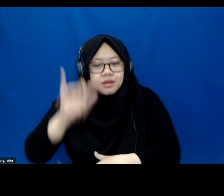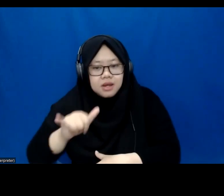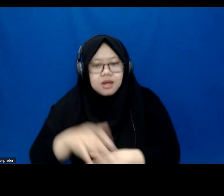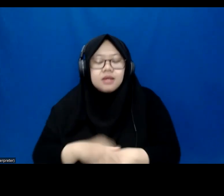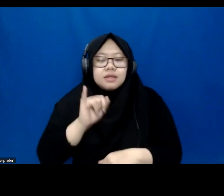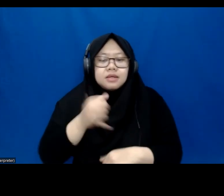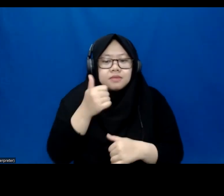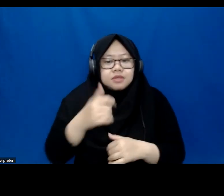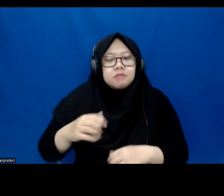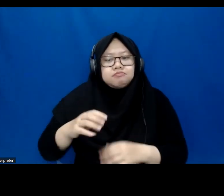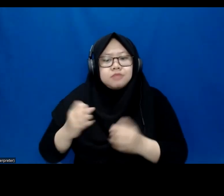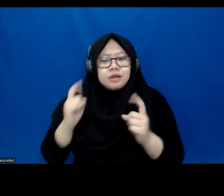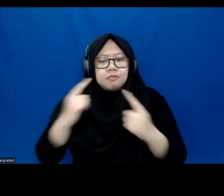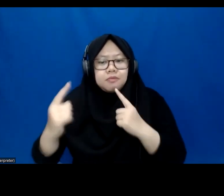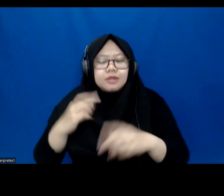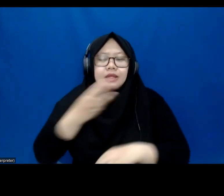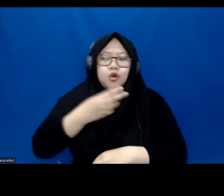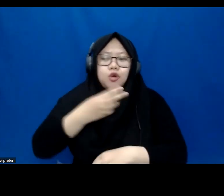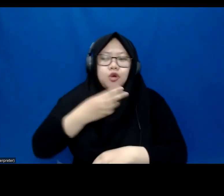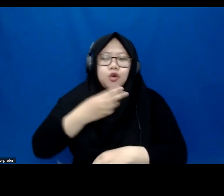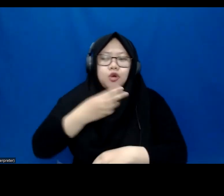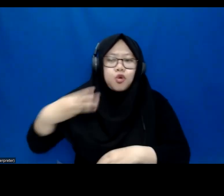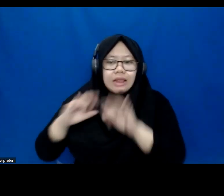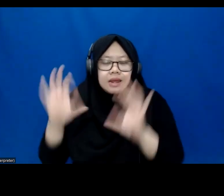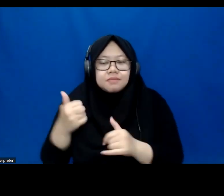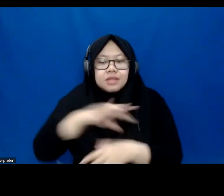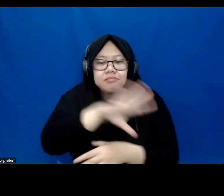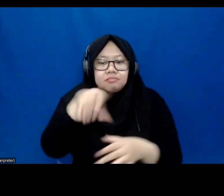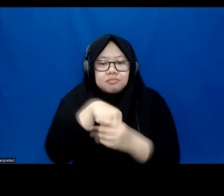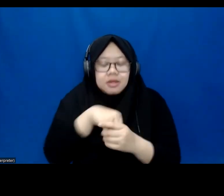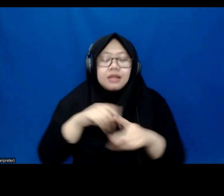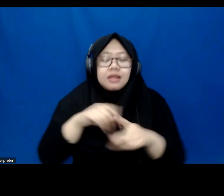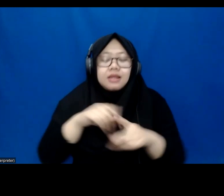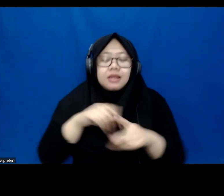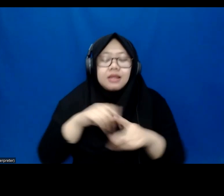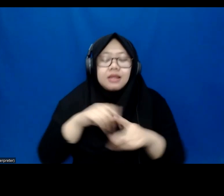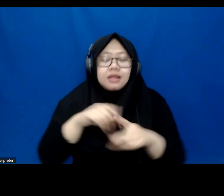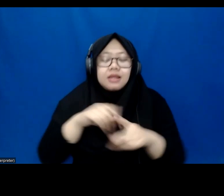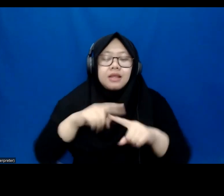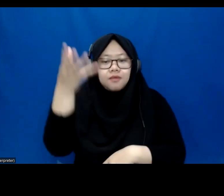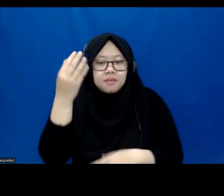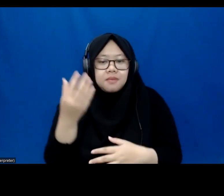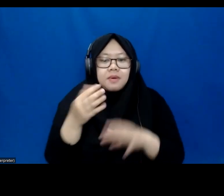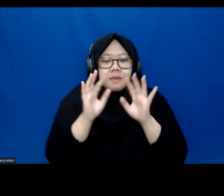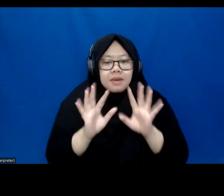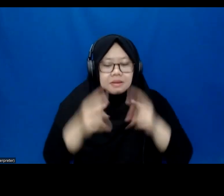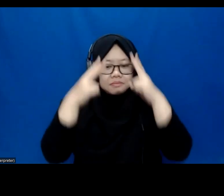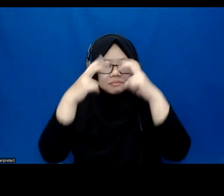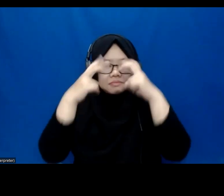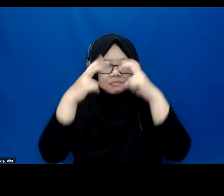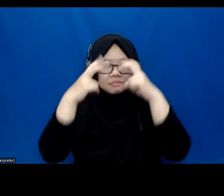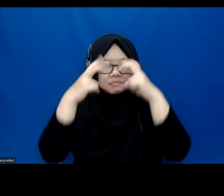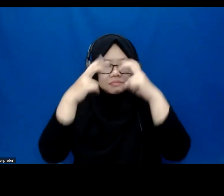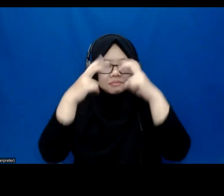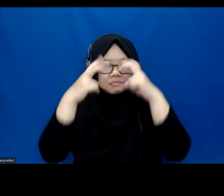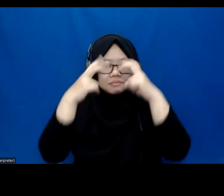engaged later in life. But we know from much of the research that Aisling has done and the research that I've